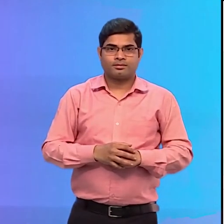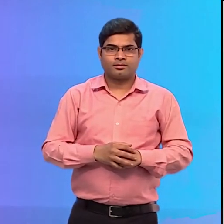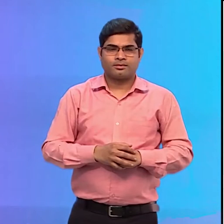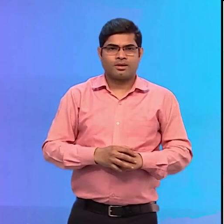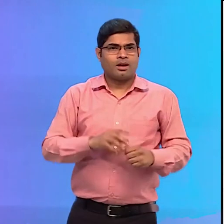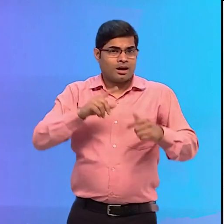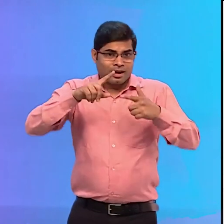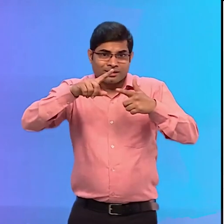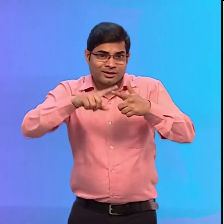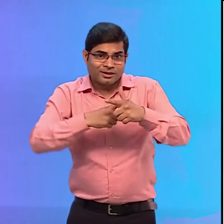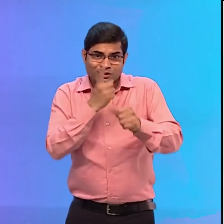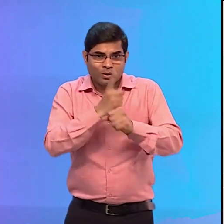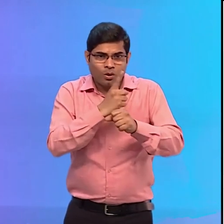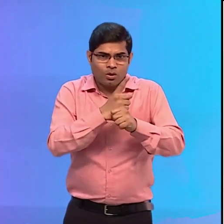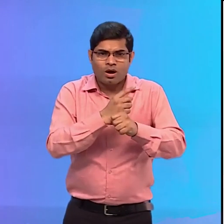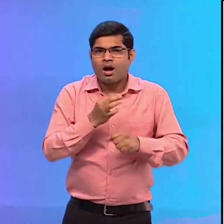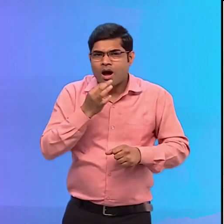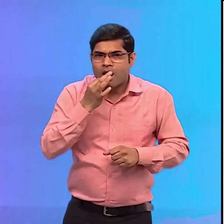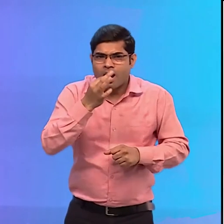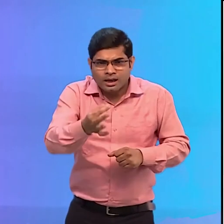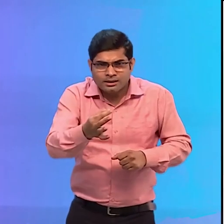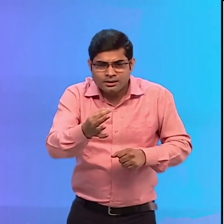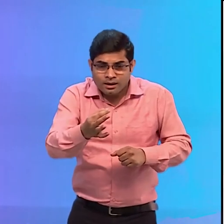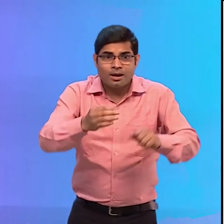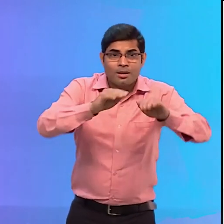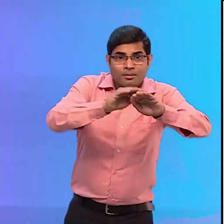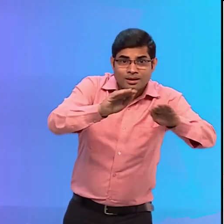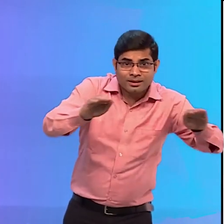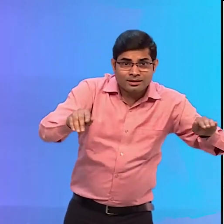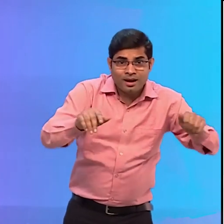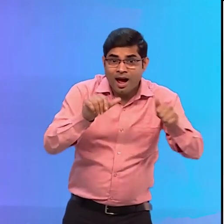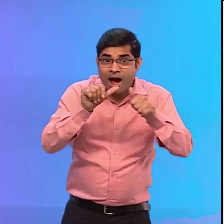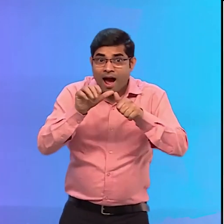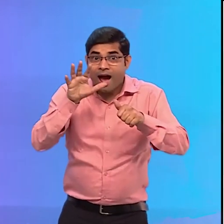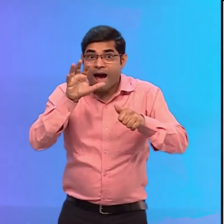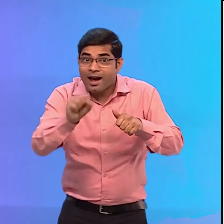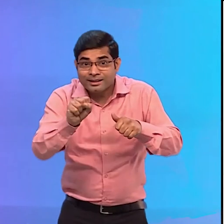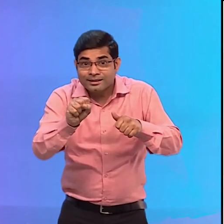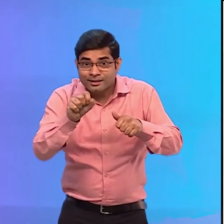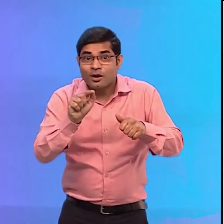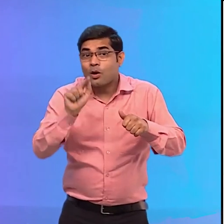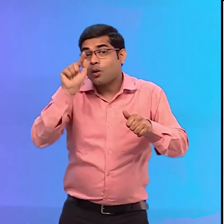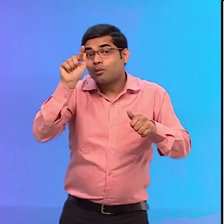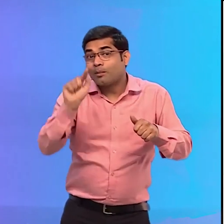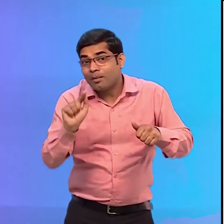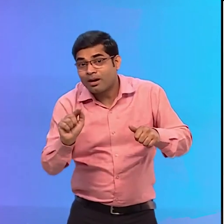So, children Who all would like to spread the message of accessibility And become accessibility